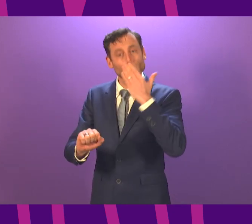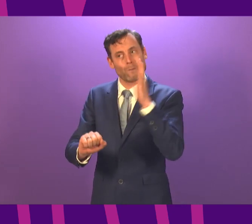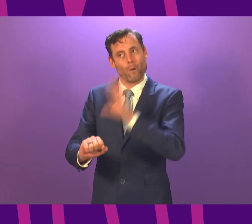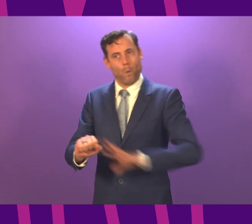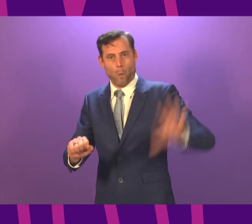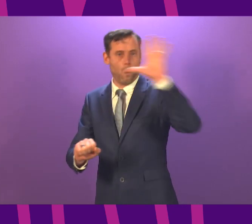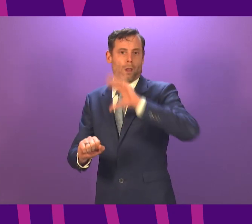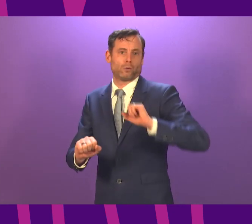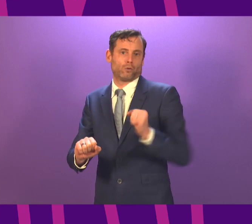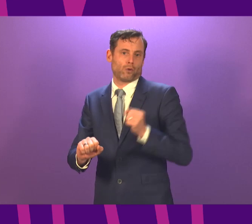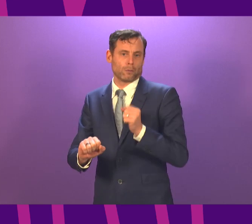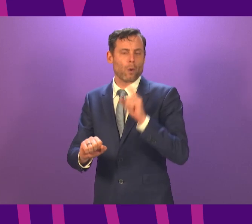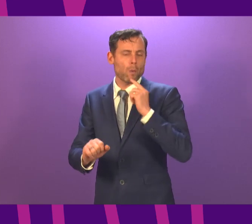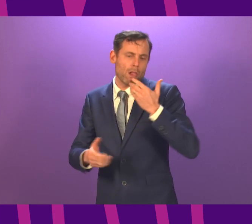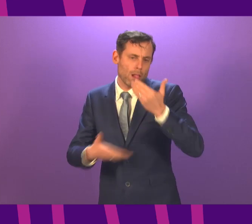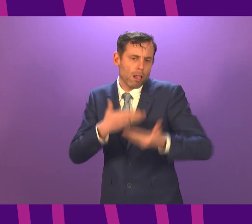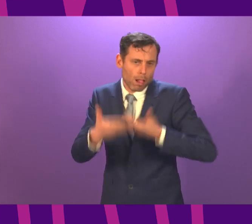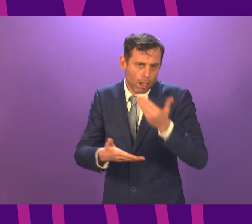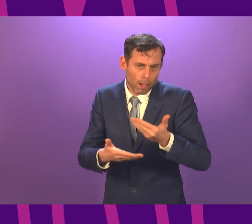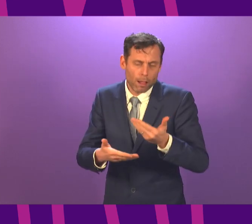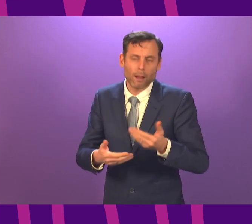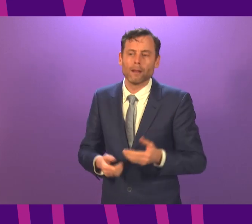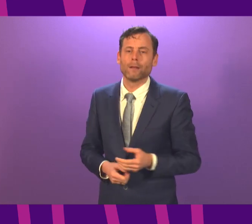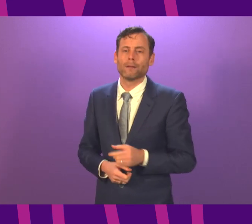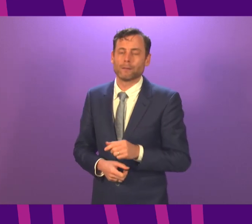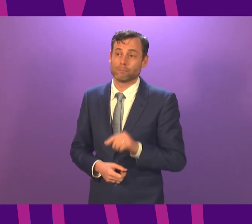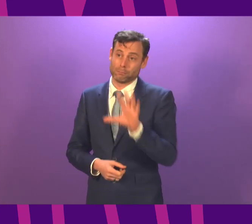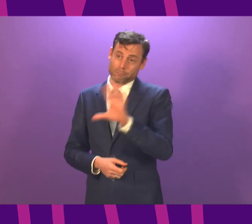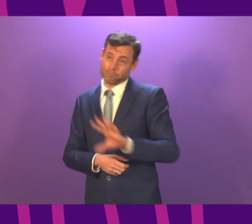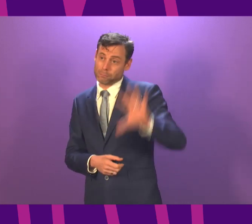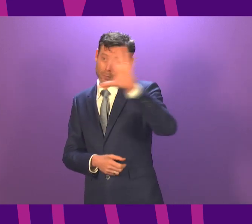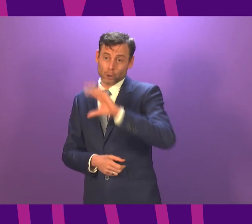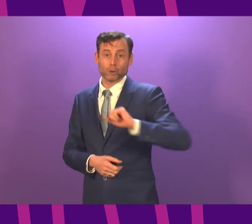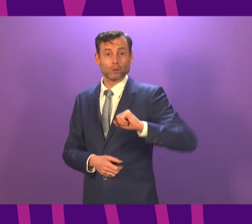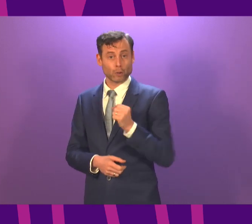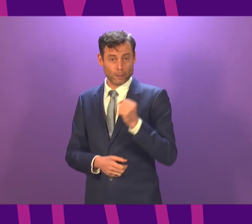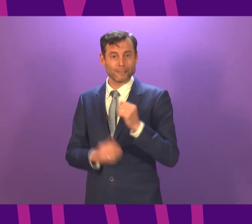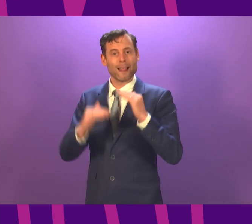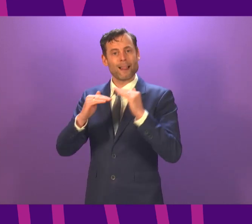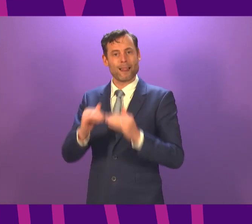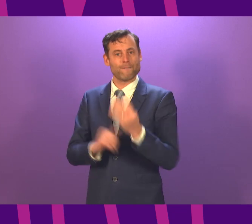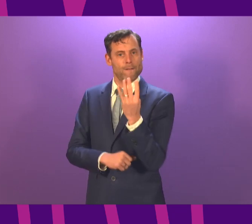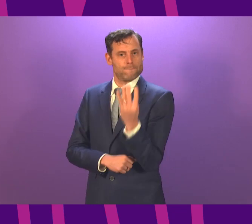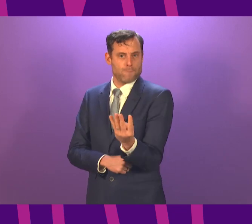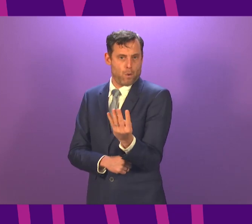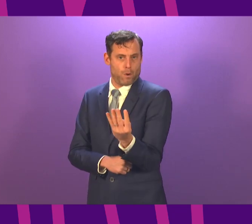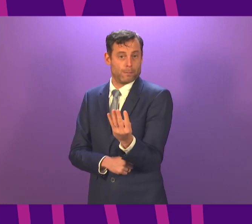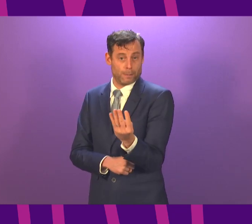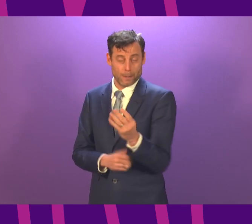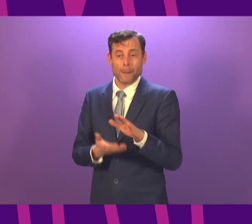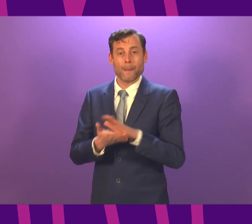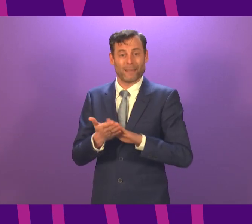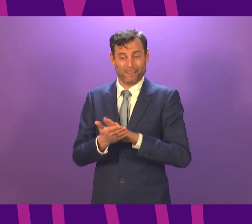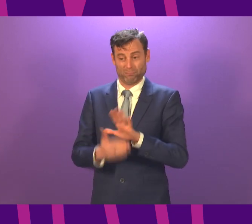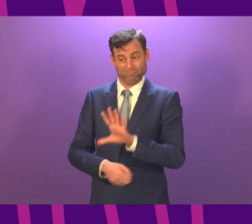other decisions I am about to outline, will apply to those parts of Scotland currently in Level 4, which of course is all of